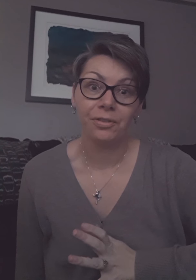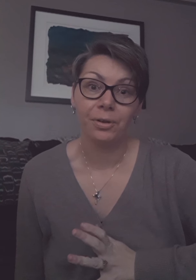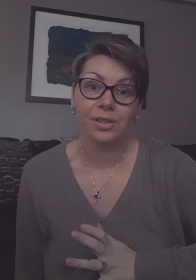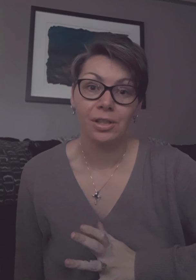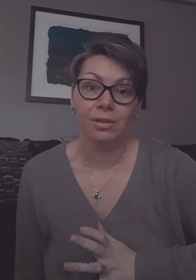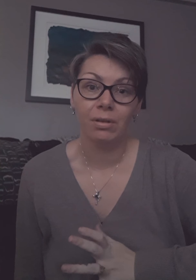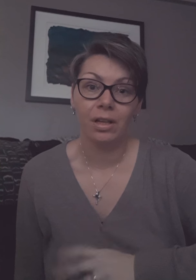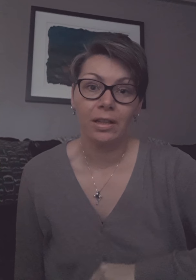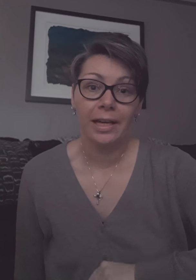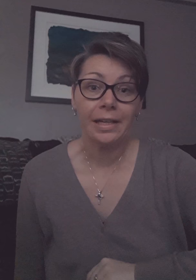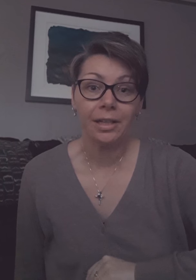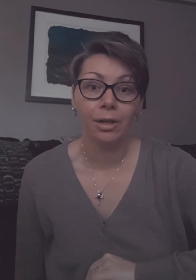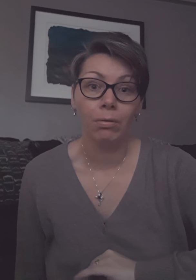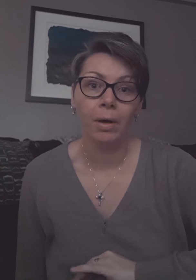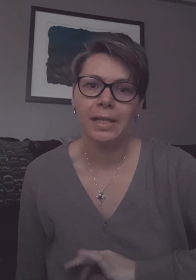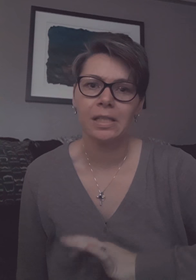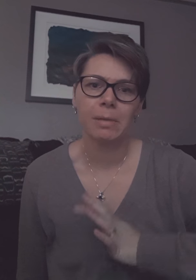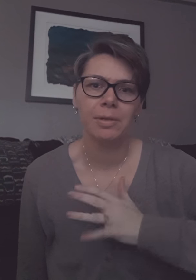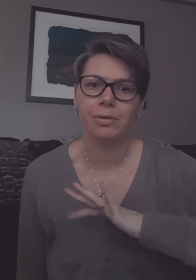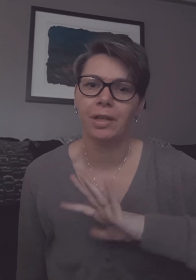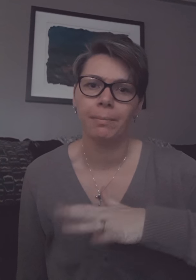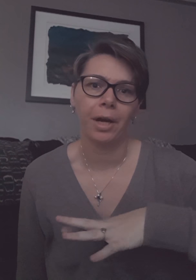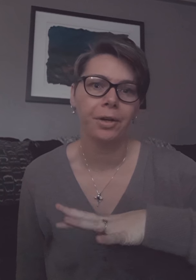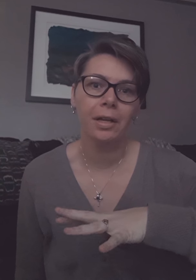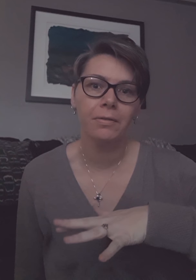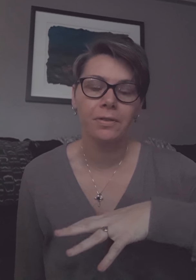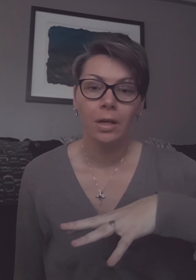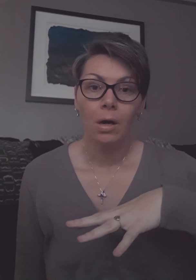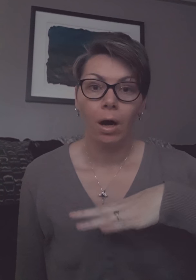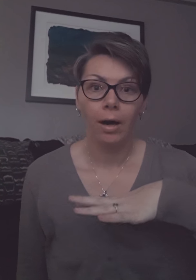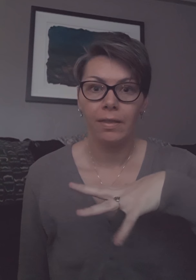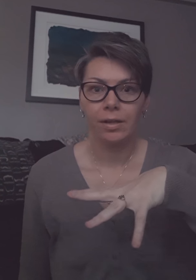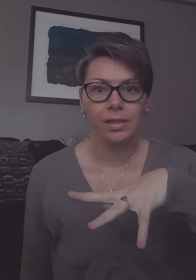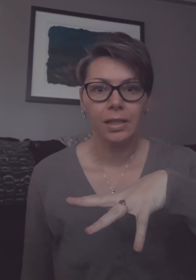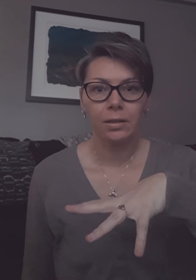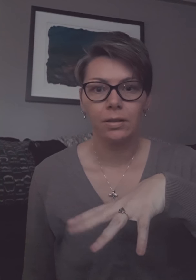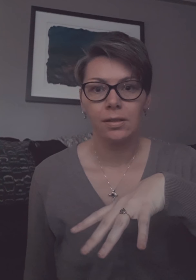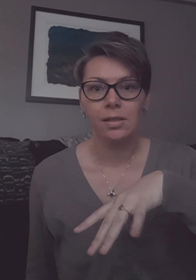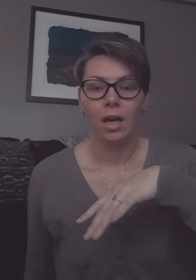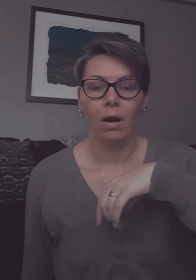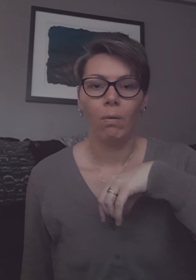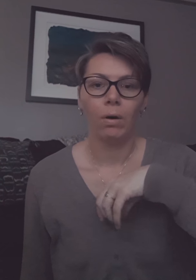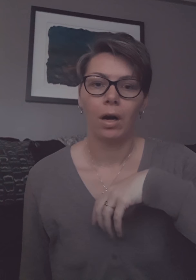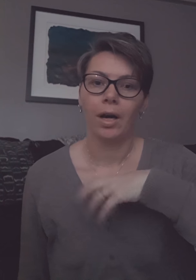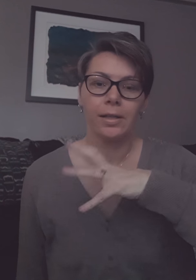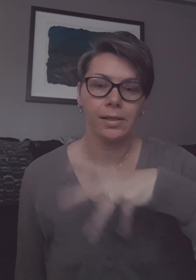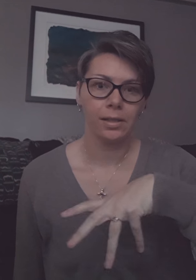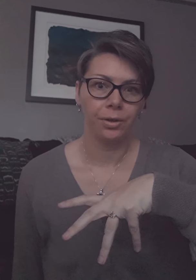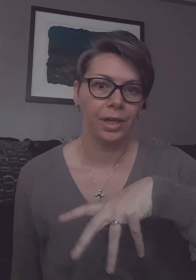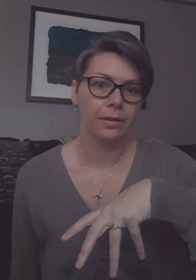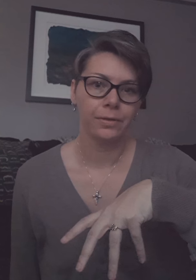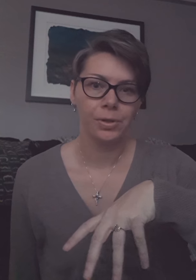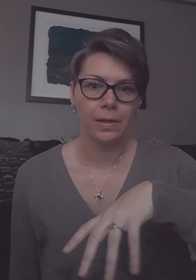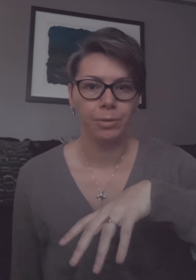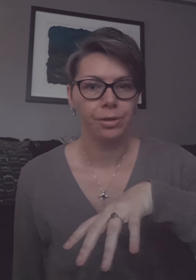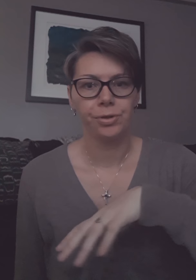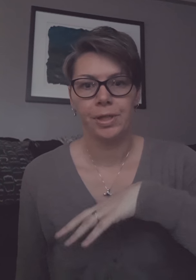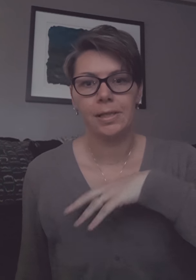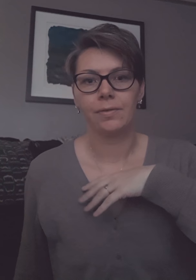folks who are like wanting to maybe do a comparative on their cycles or are considering frozen embryo transfer